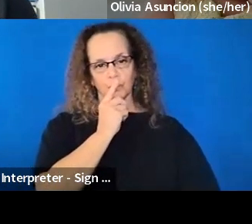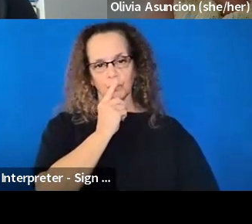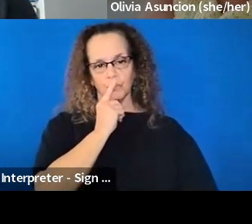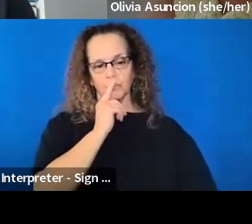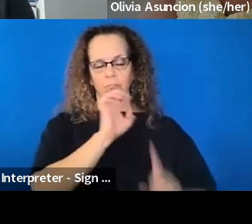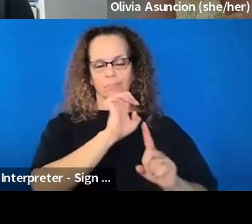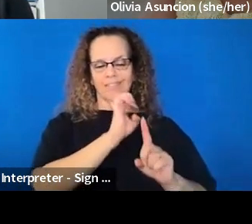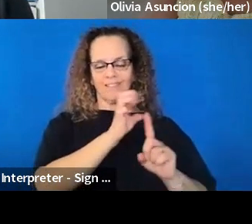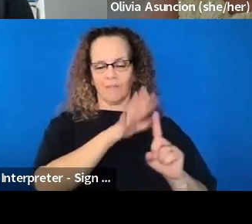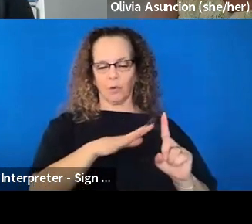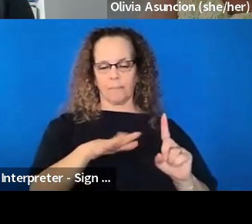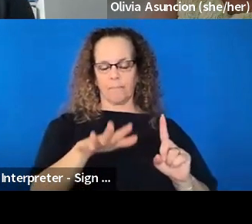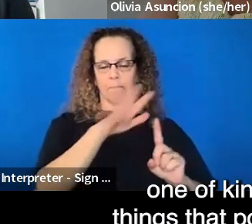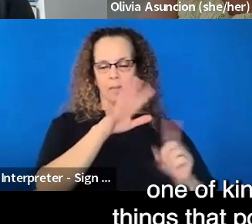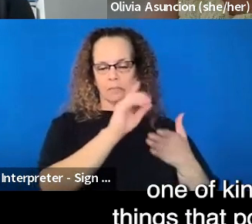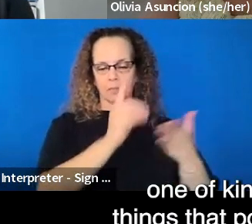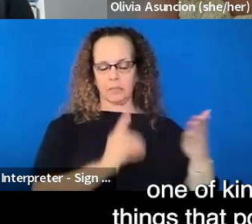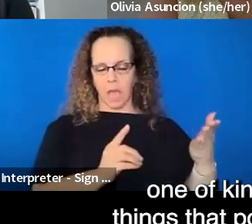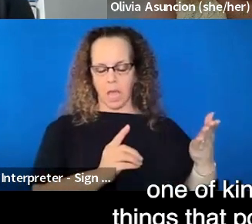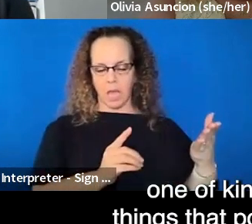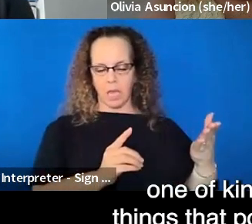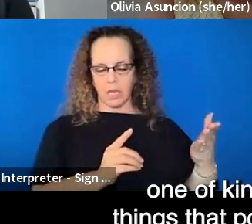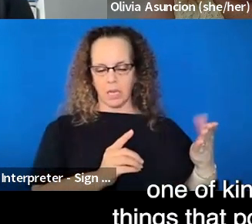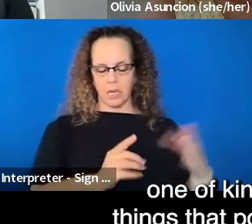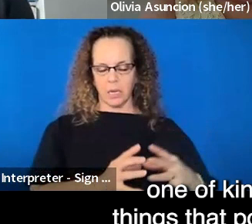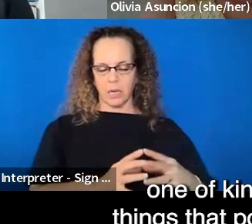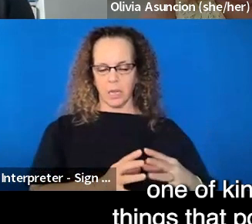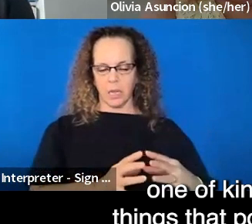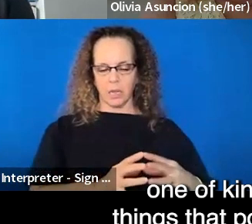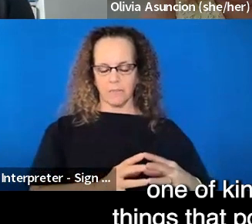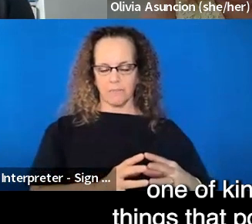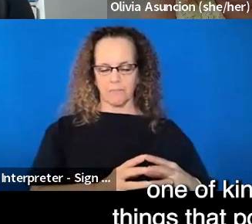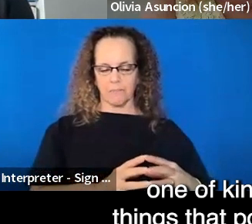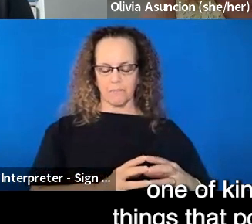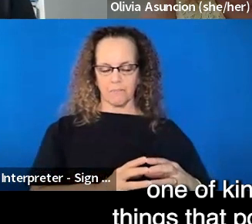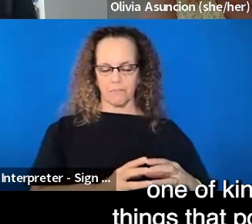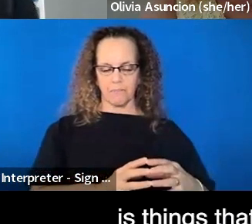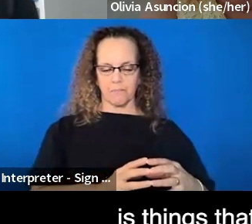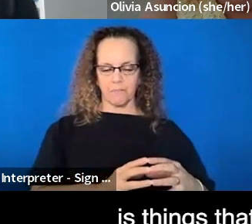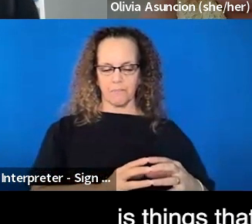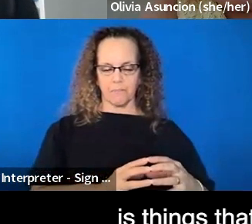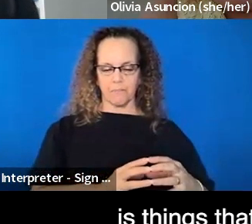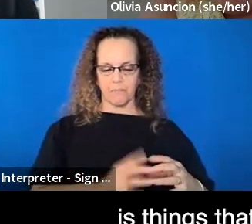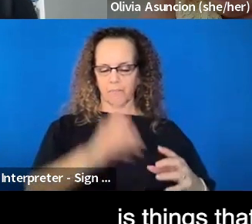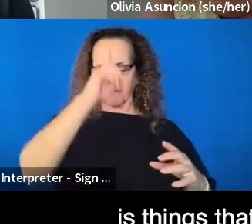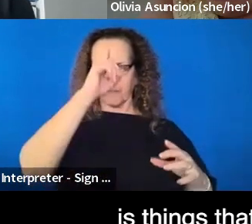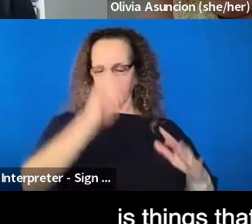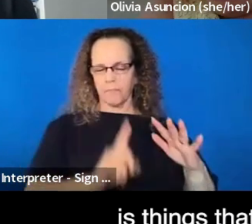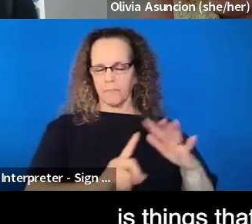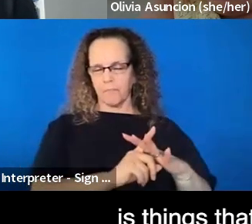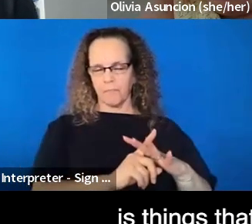design, one of kind of the latest things that, um, pop into my head is,